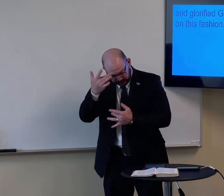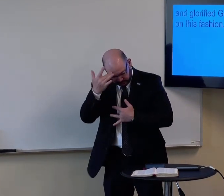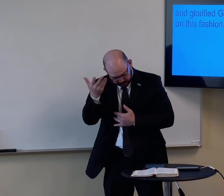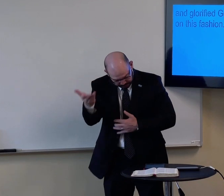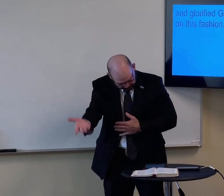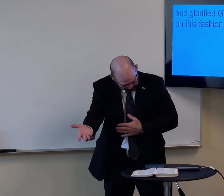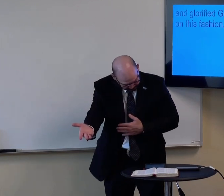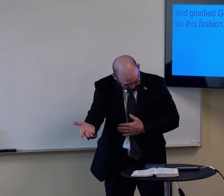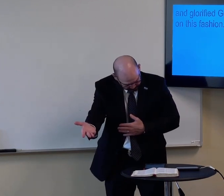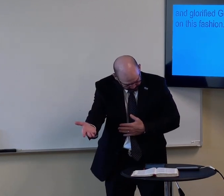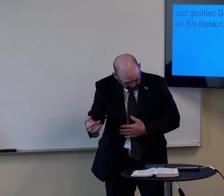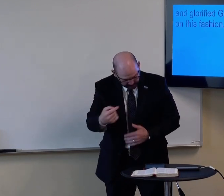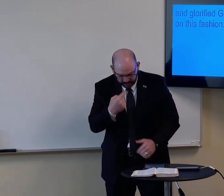He said to the sick,